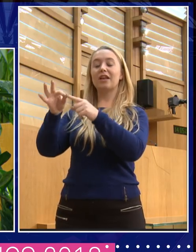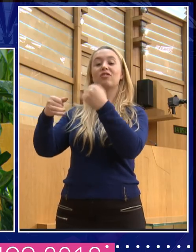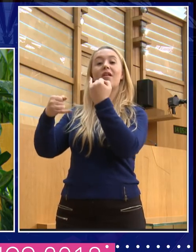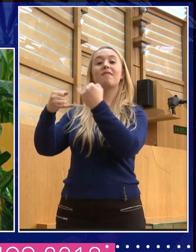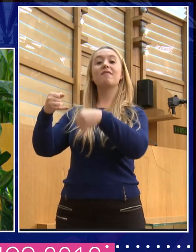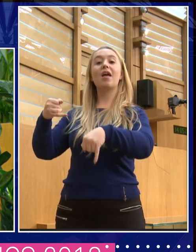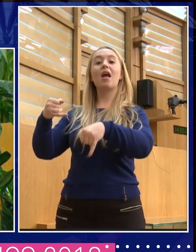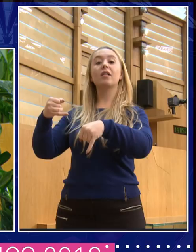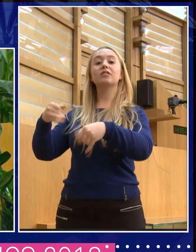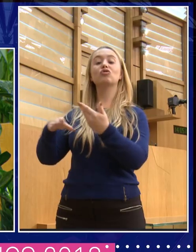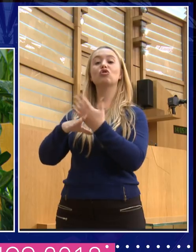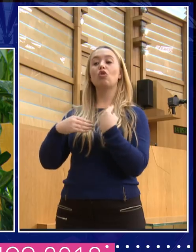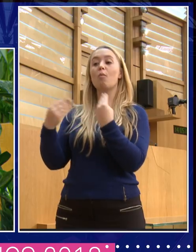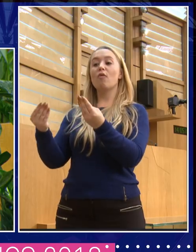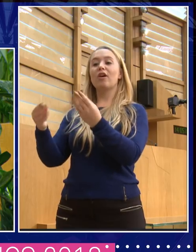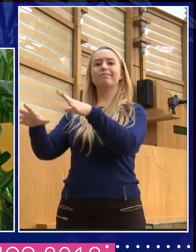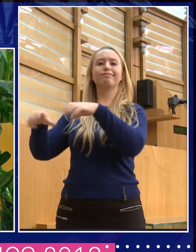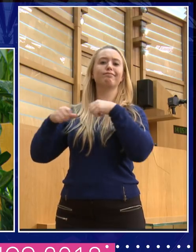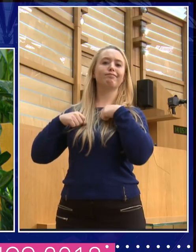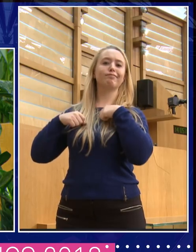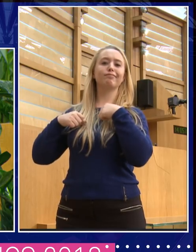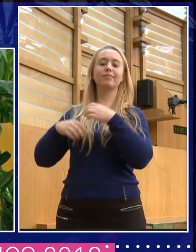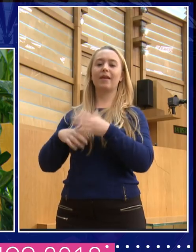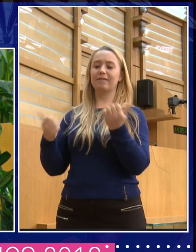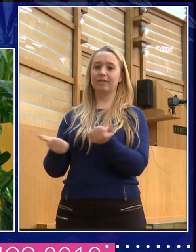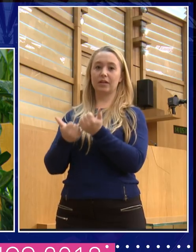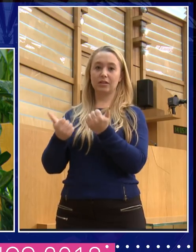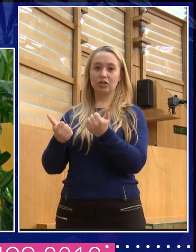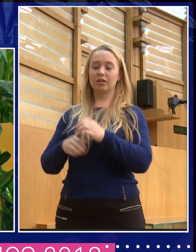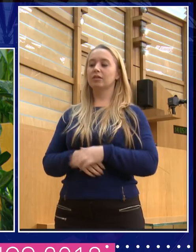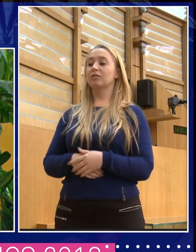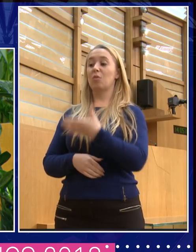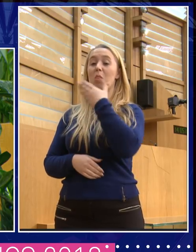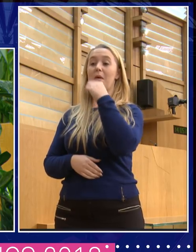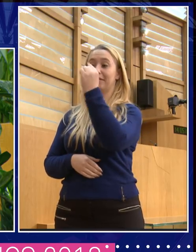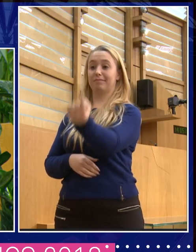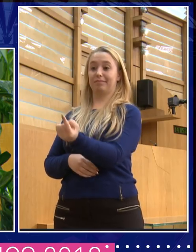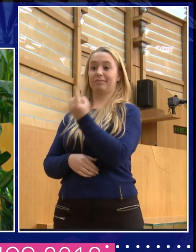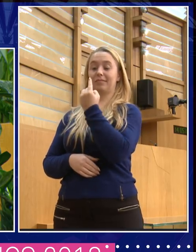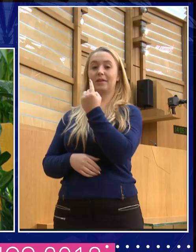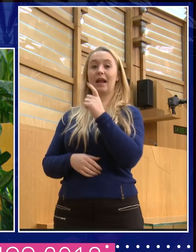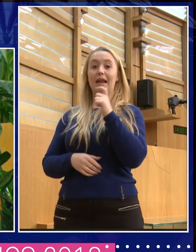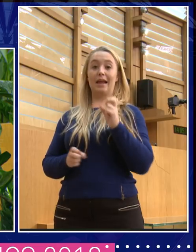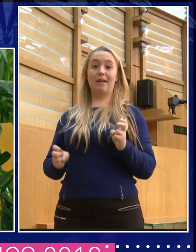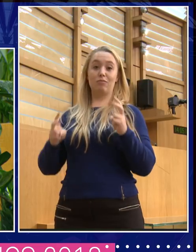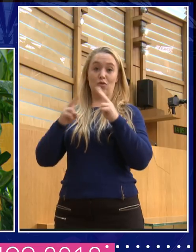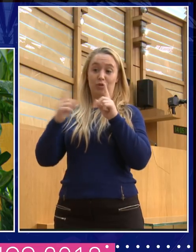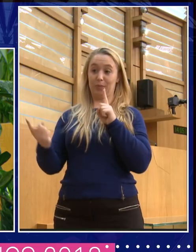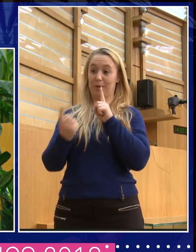told me about this because by that stage, he'd come to Cambridge and apologised and we were in contact. Uh, and I said, look, I will write, you know,